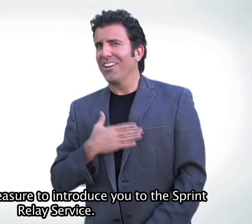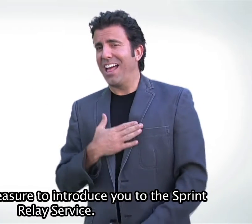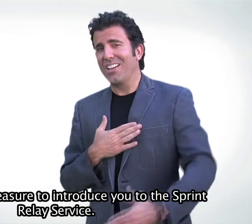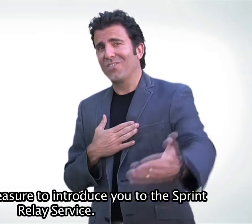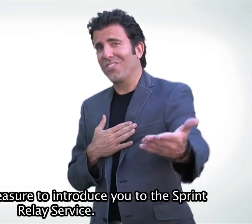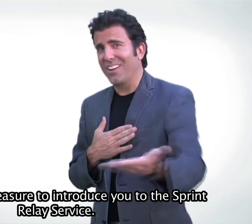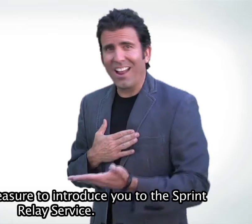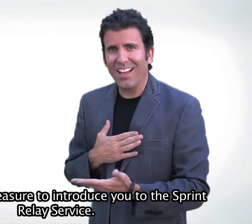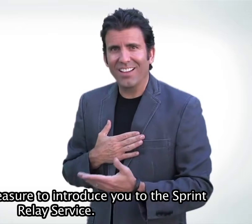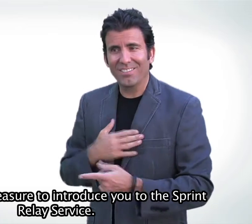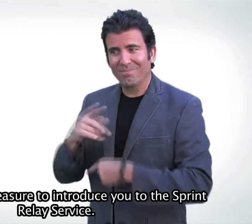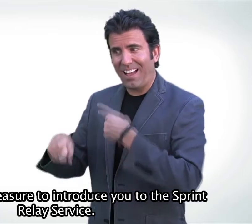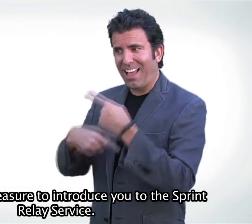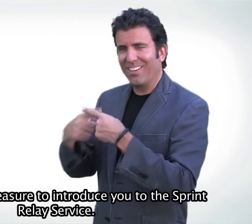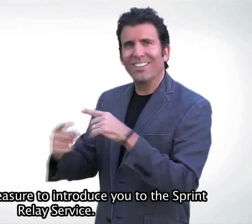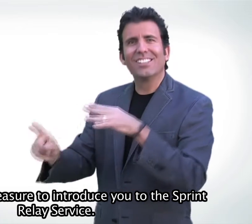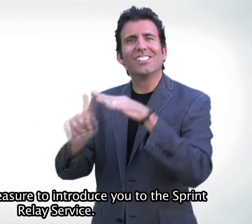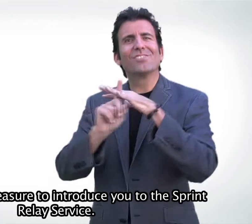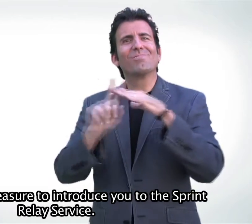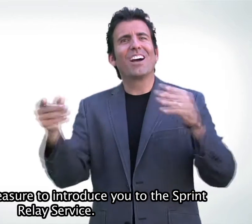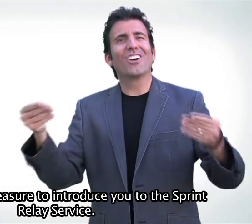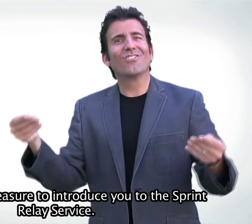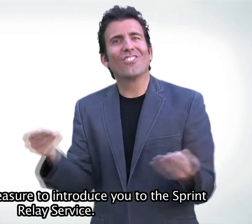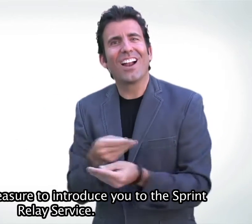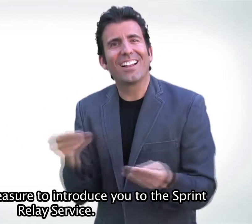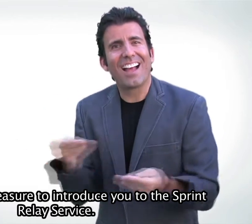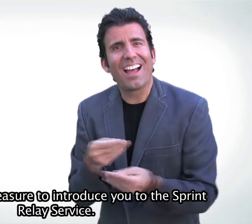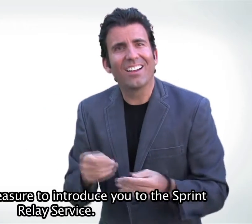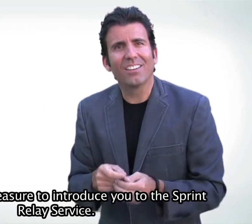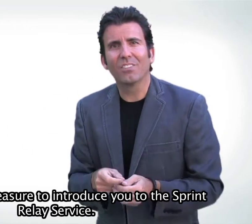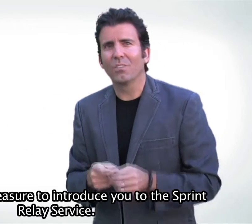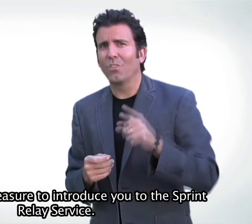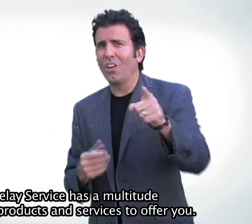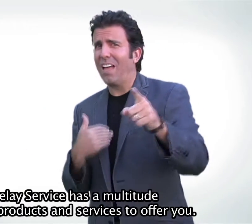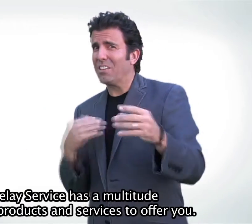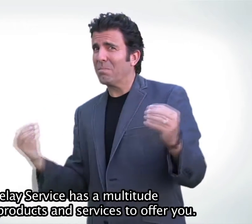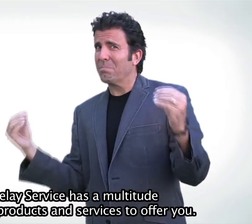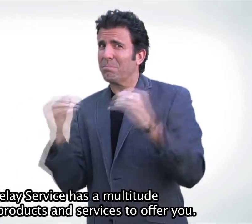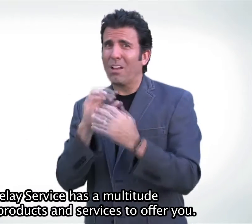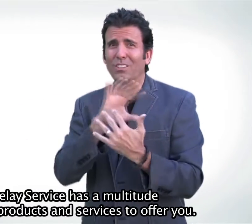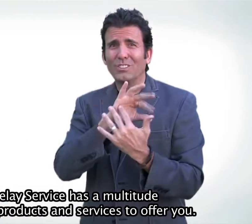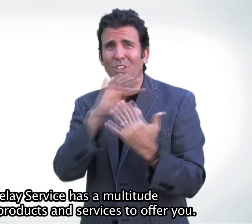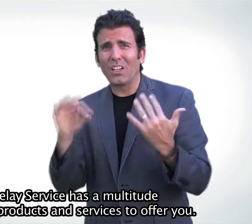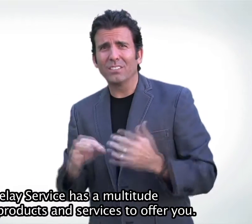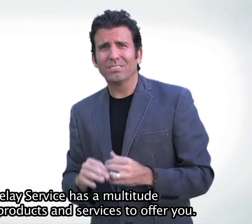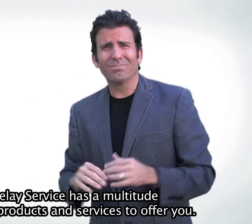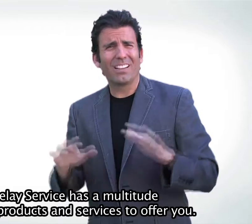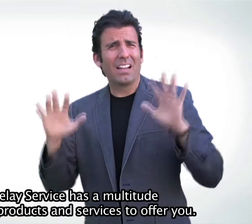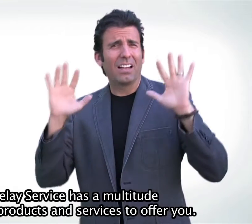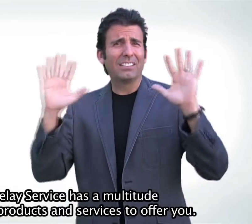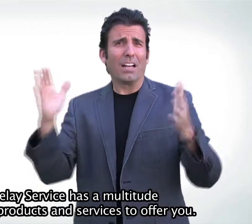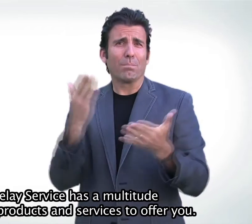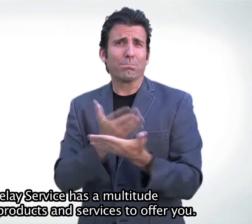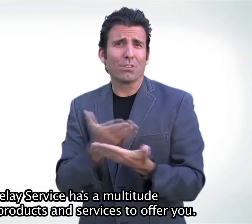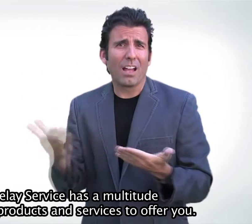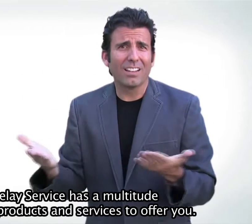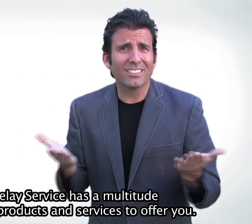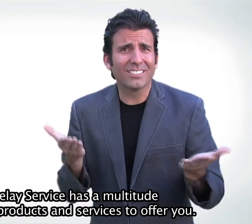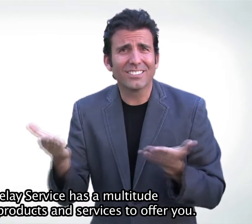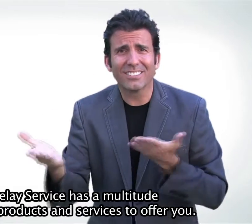Hello, it's my pleasure to introduce you to the Sprint Relay Service. Sprint Relay Service has a multitude of options and products